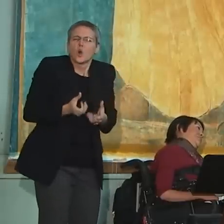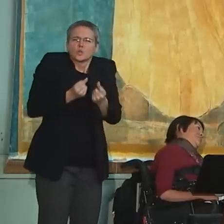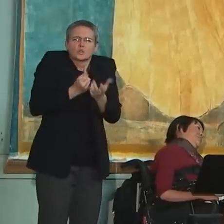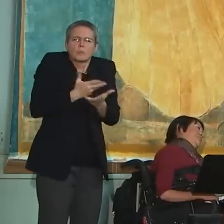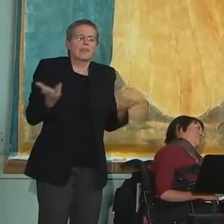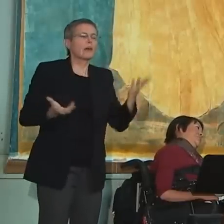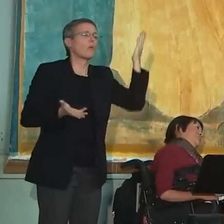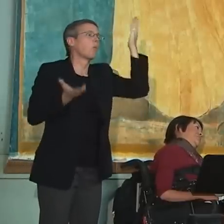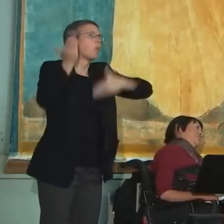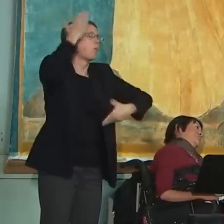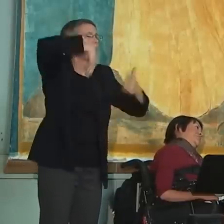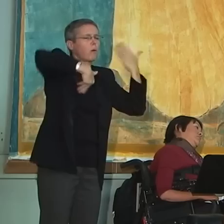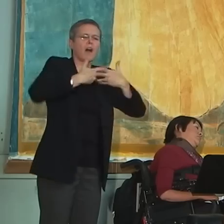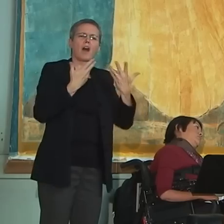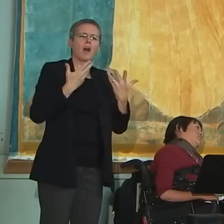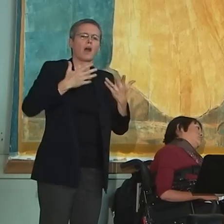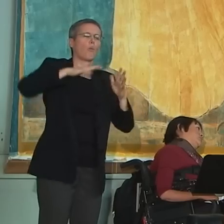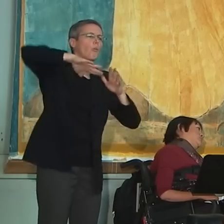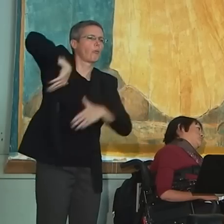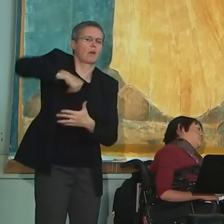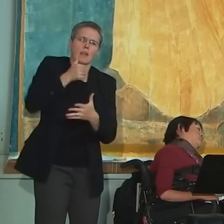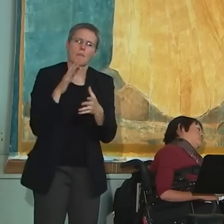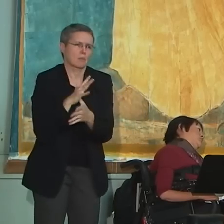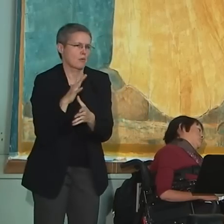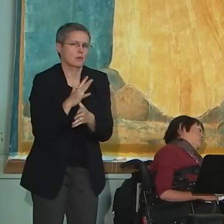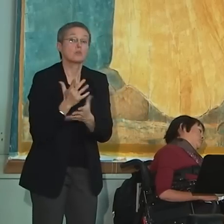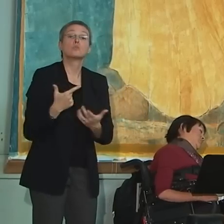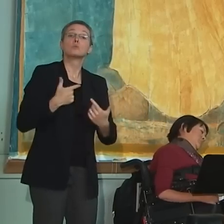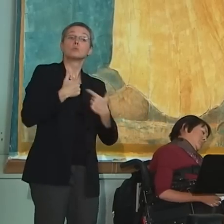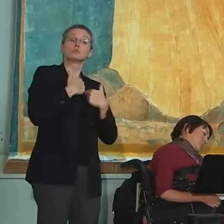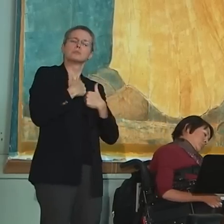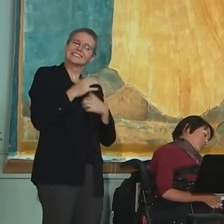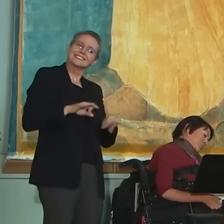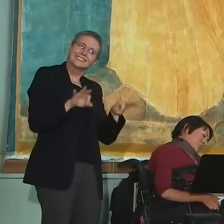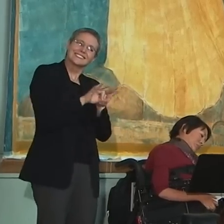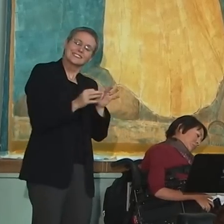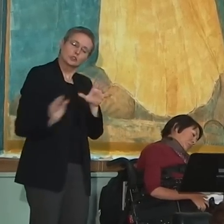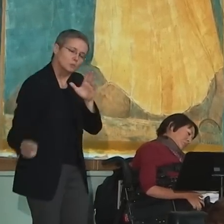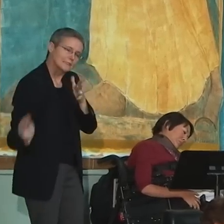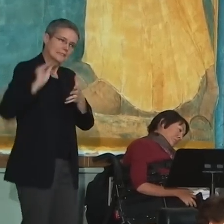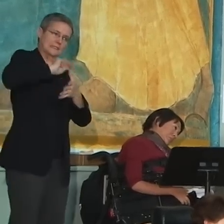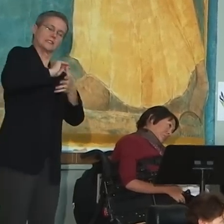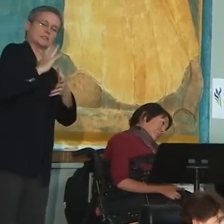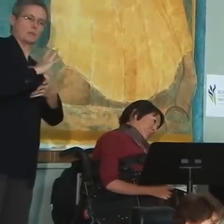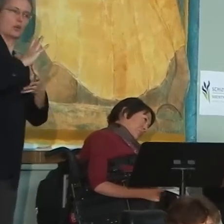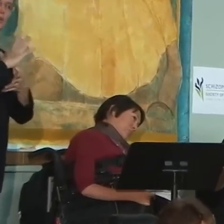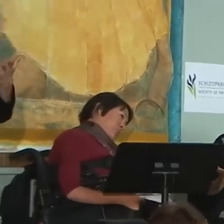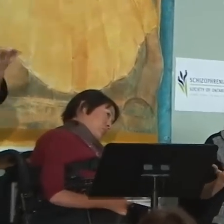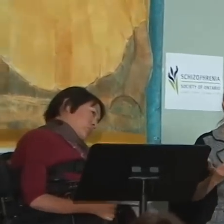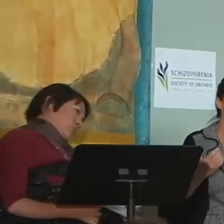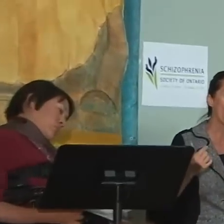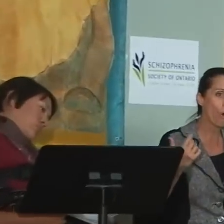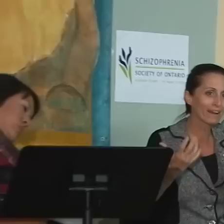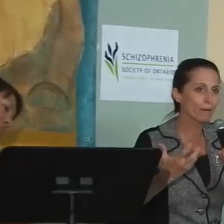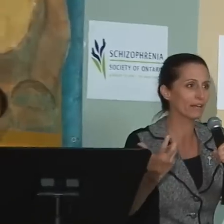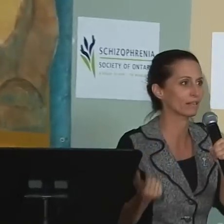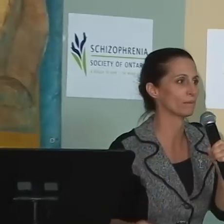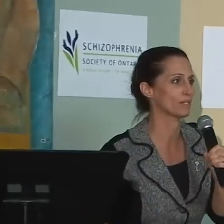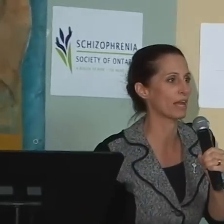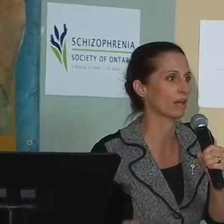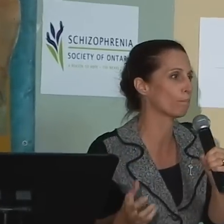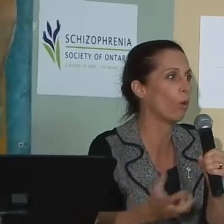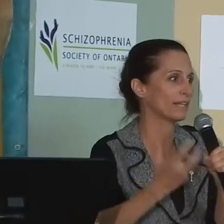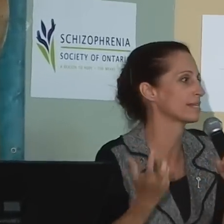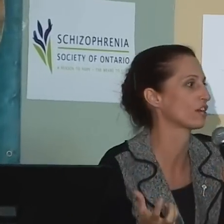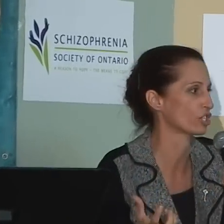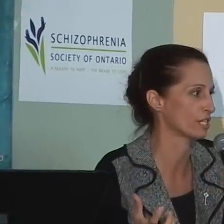and we're not making a priority. And for me, it's about making a priority. So when it comes to the city buildings, for example, why not make